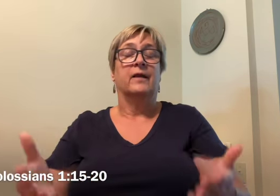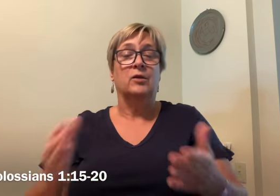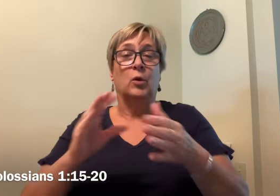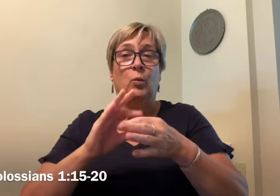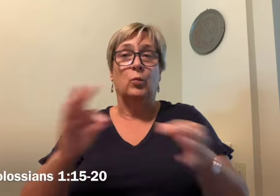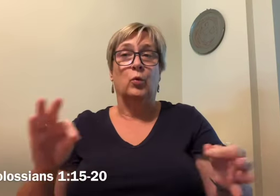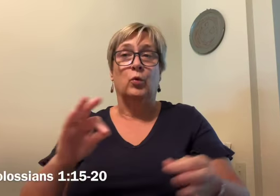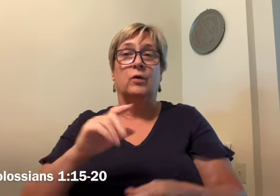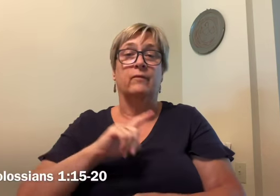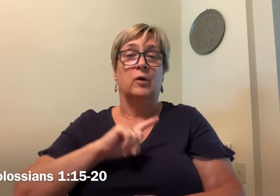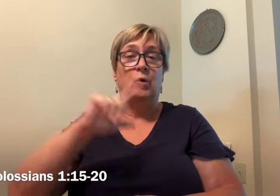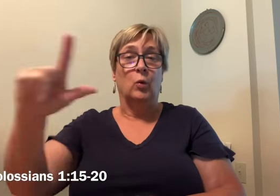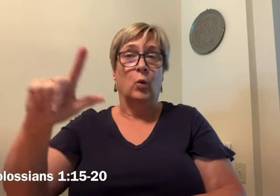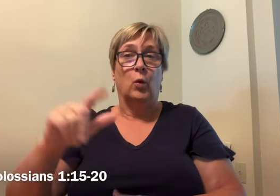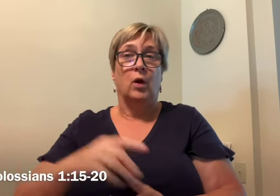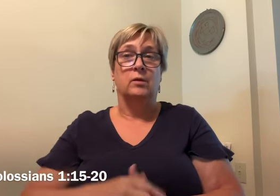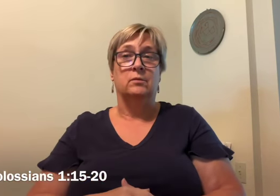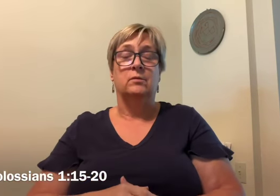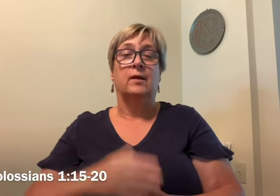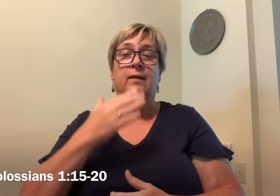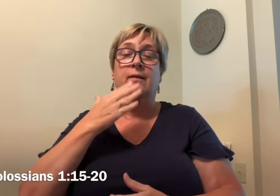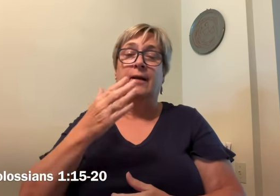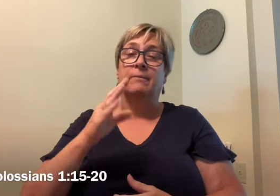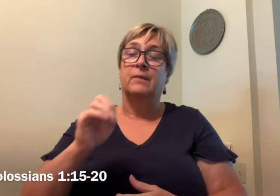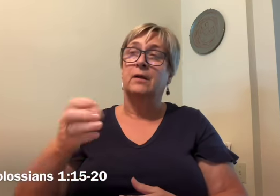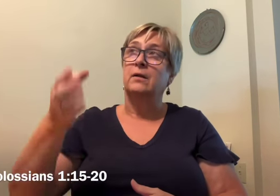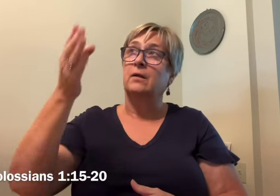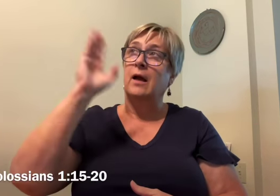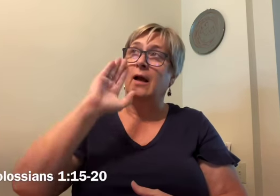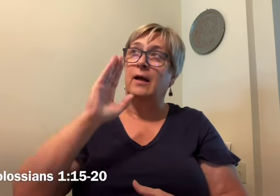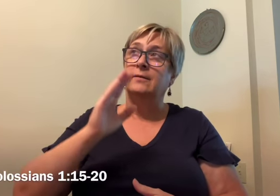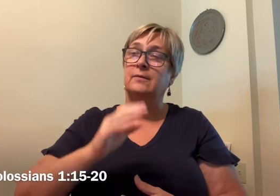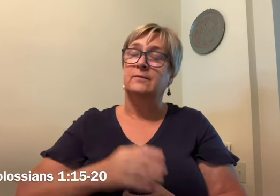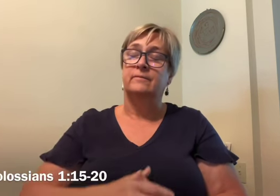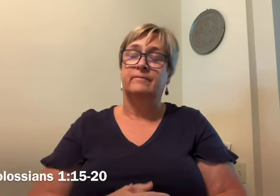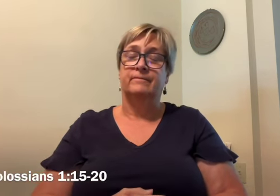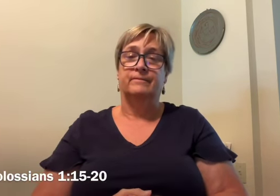The word of the Lord. Thanks be to God.